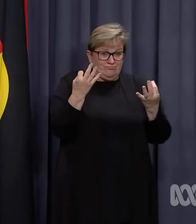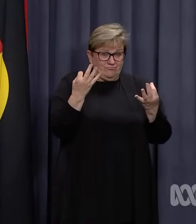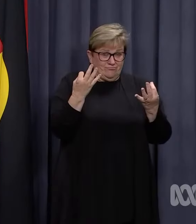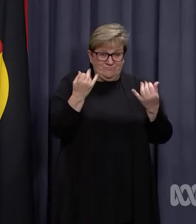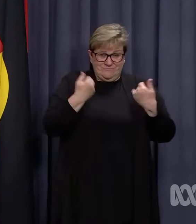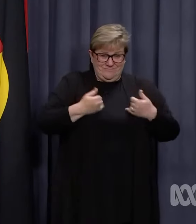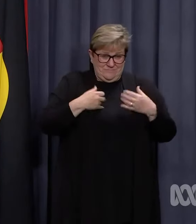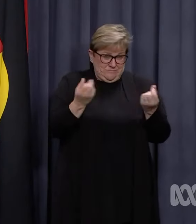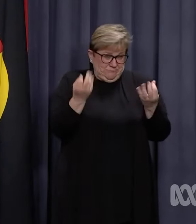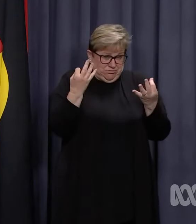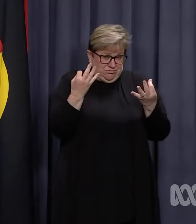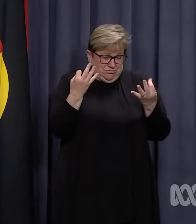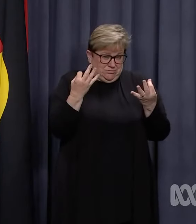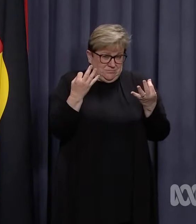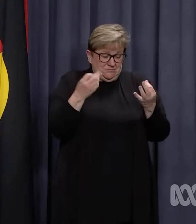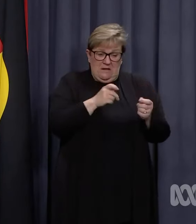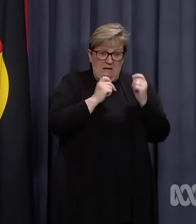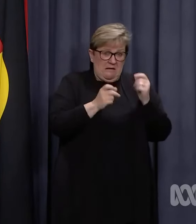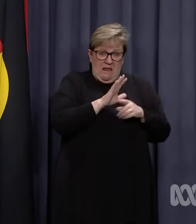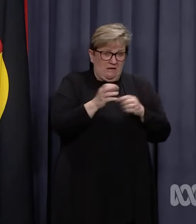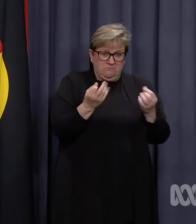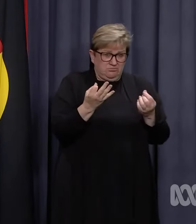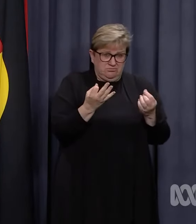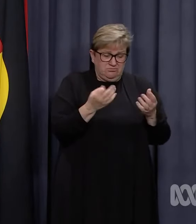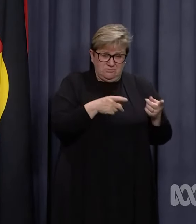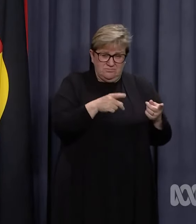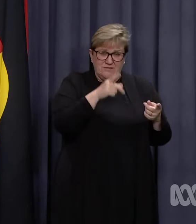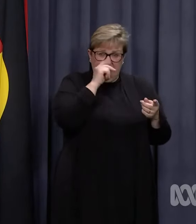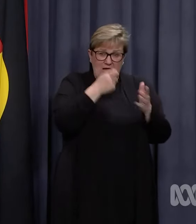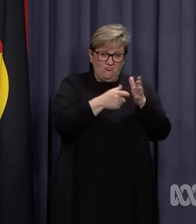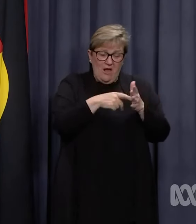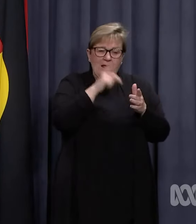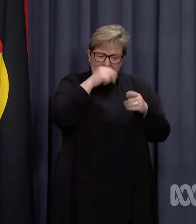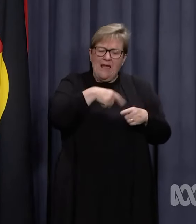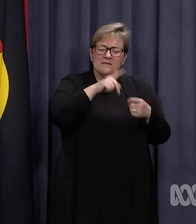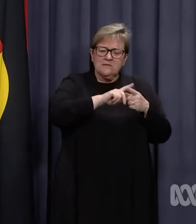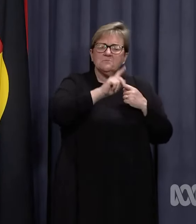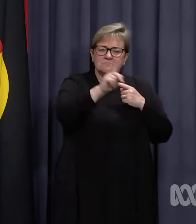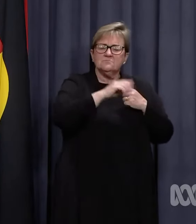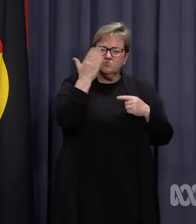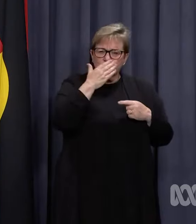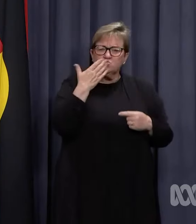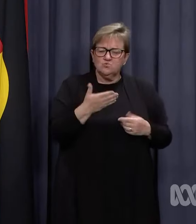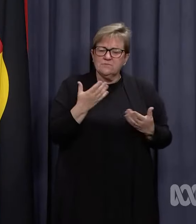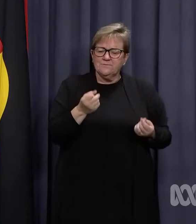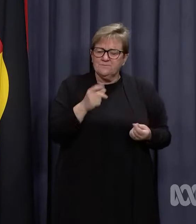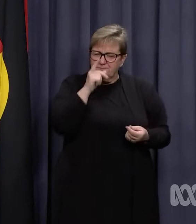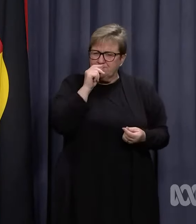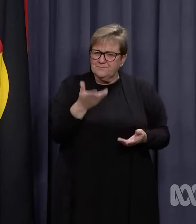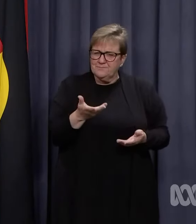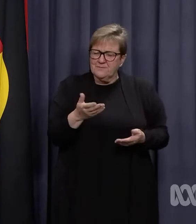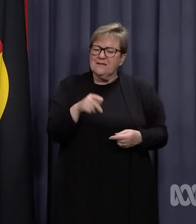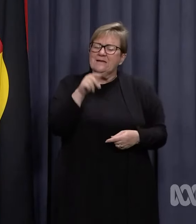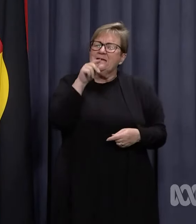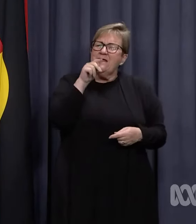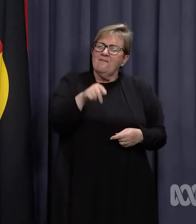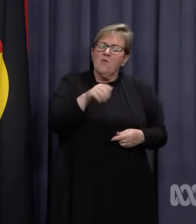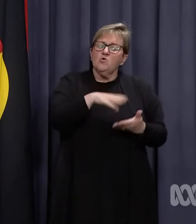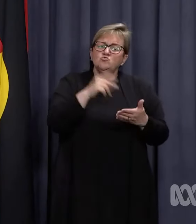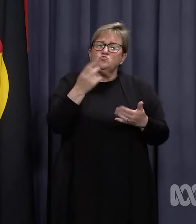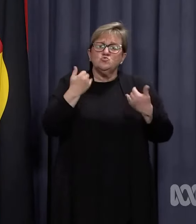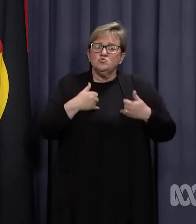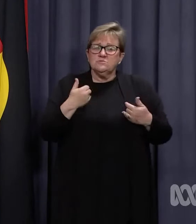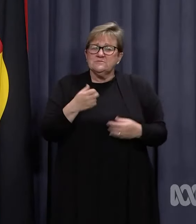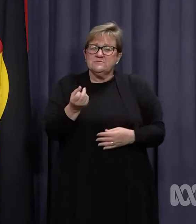sign of illness, and have tested negative, are able to continue going to school. These asymptomatic